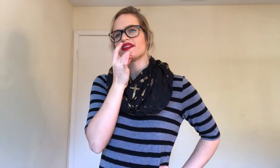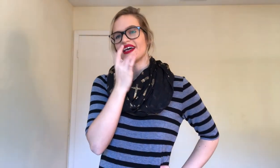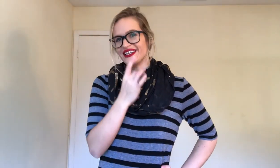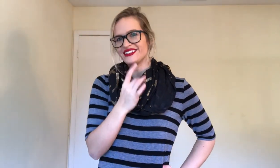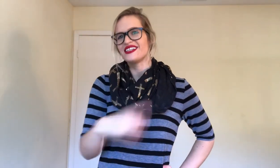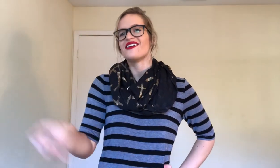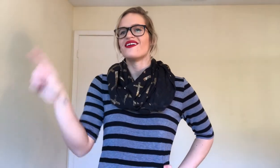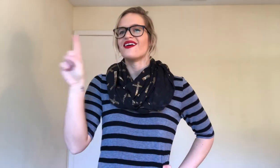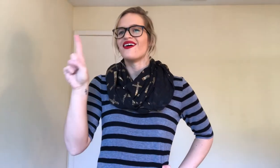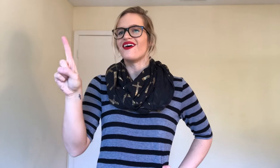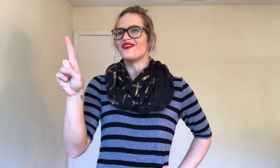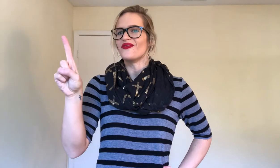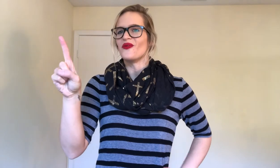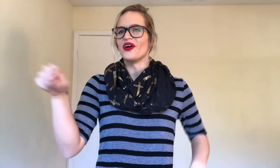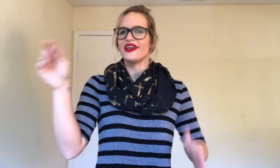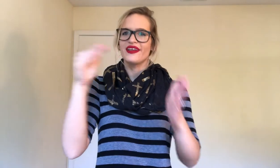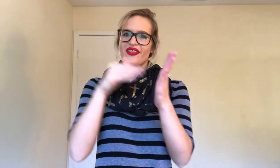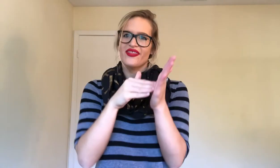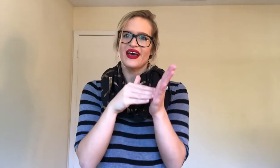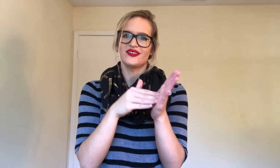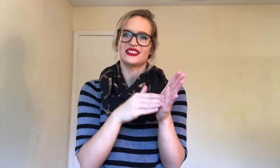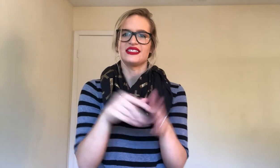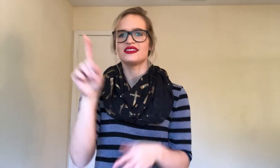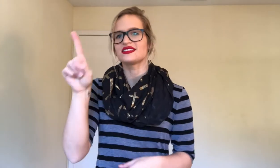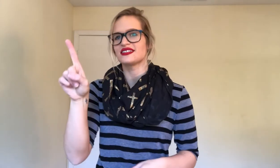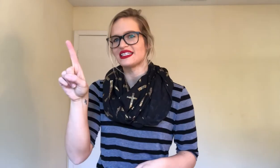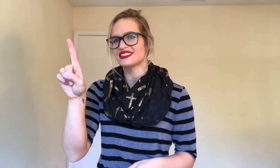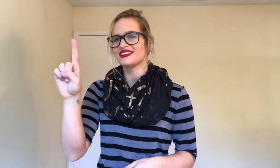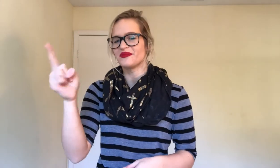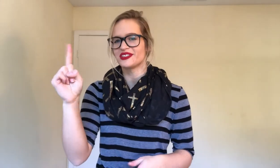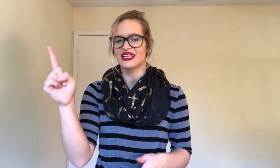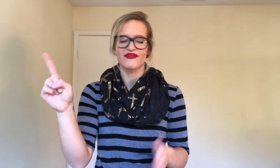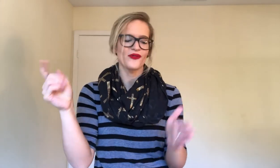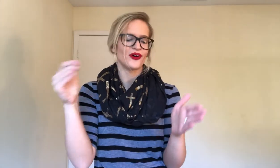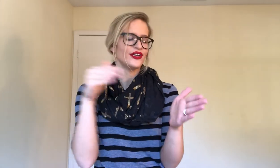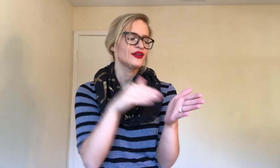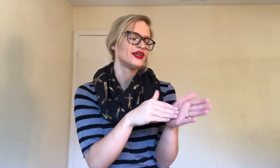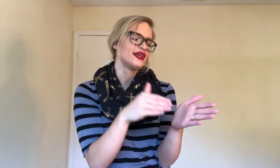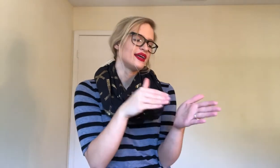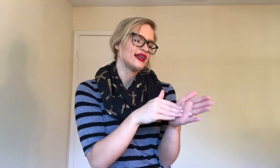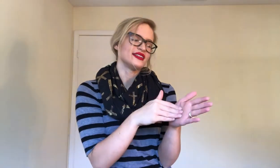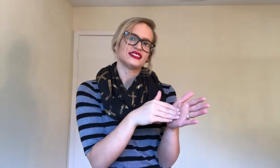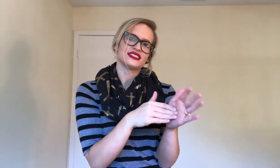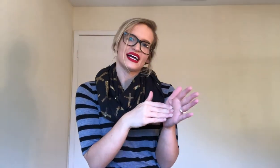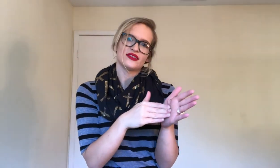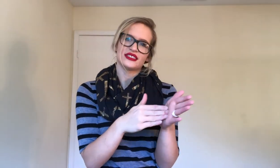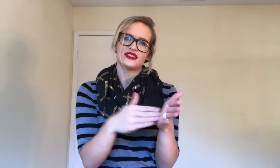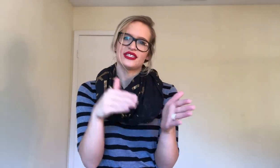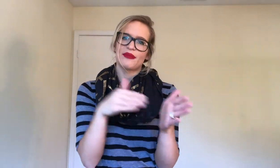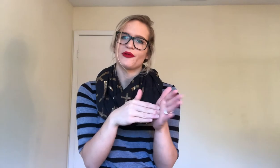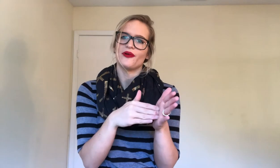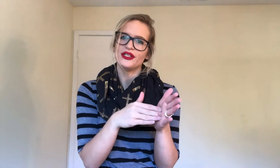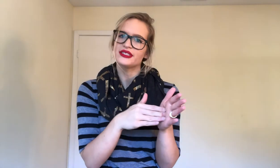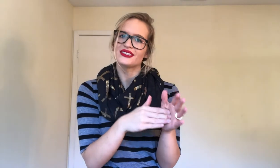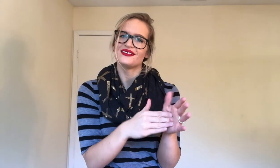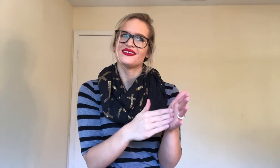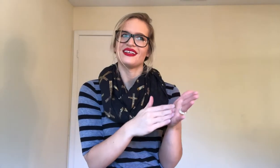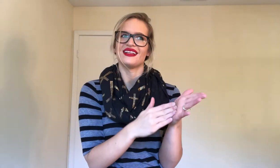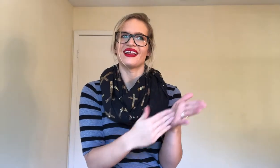light. Of. One. Thousand. So, that's the number sign for one. And this is thousand. You tap it once. And then